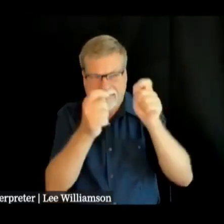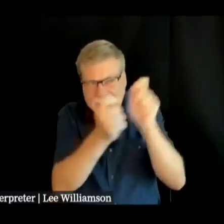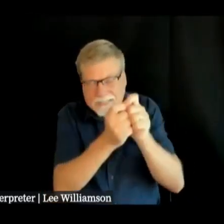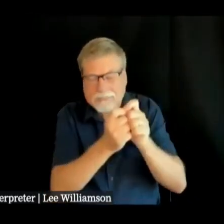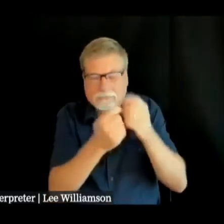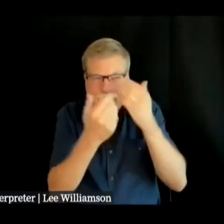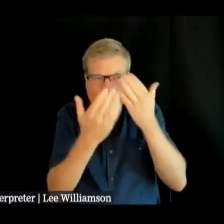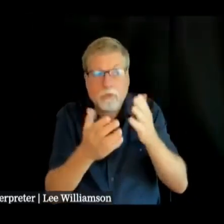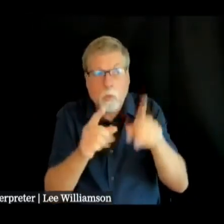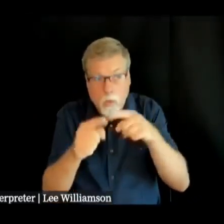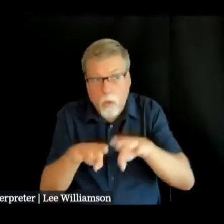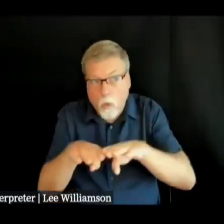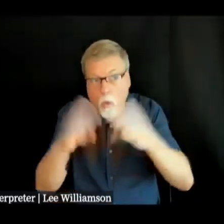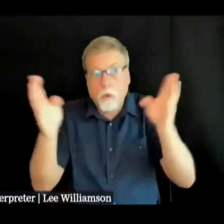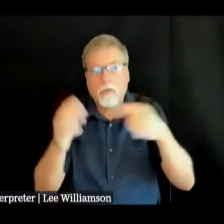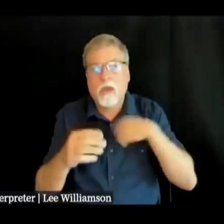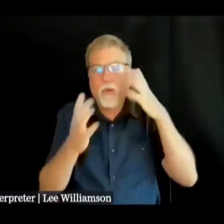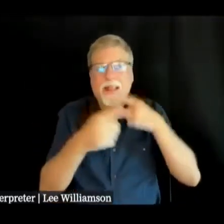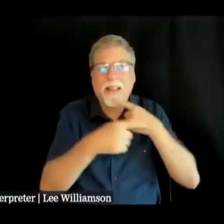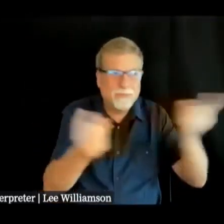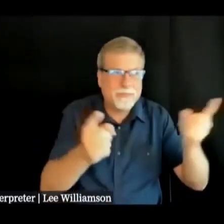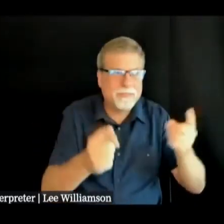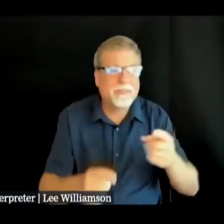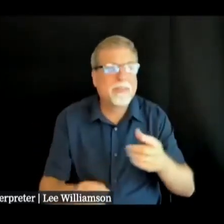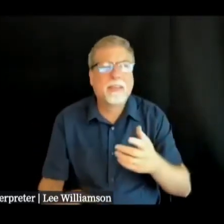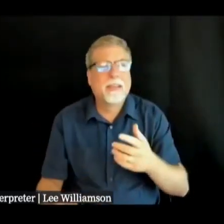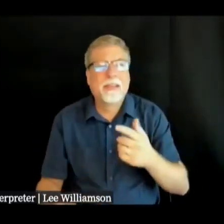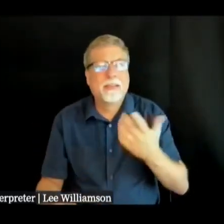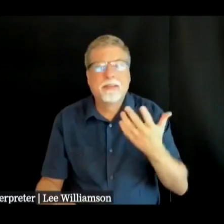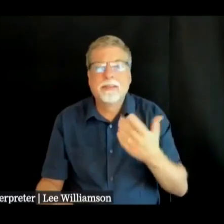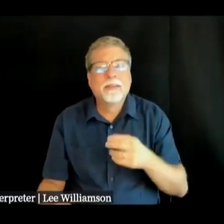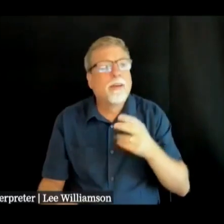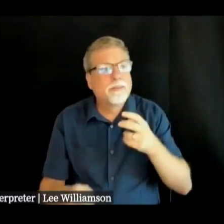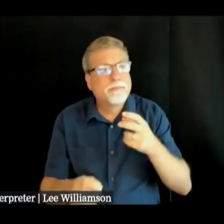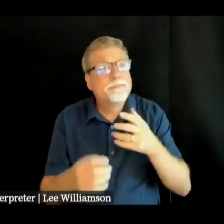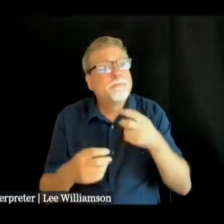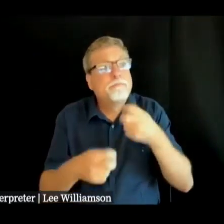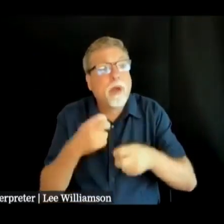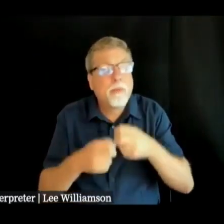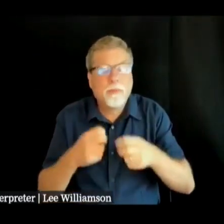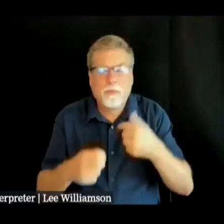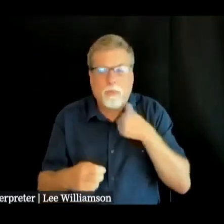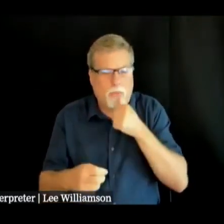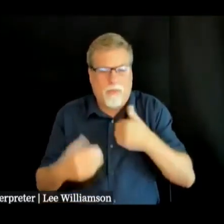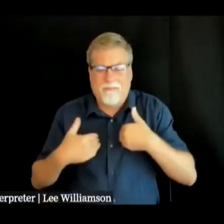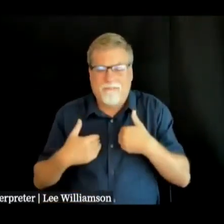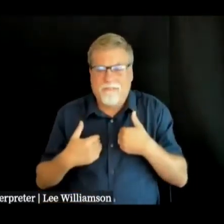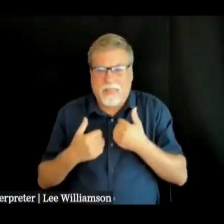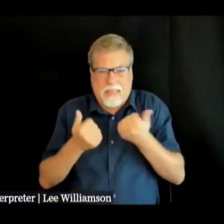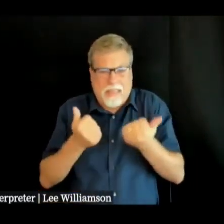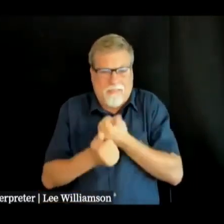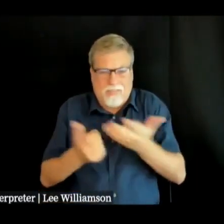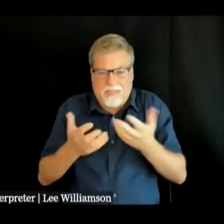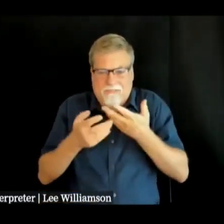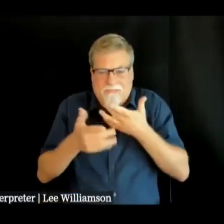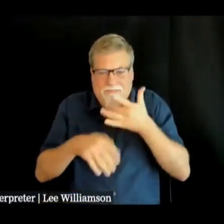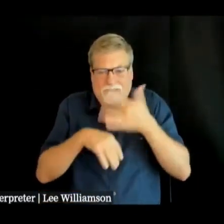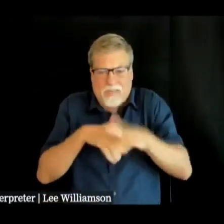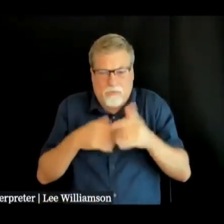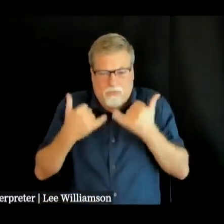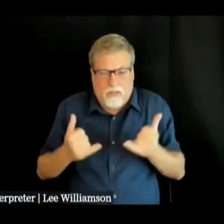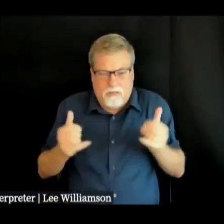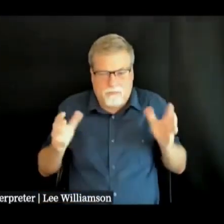things we don't have all of these resources to open these community care centers um